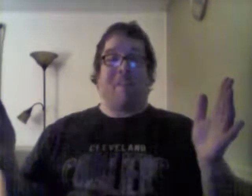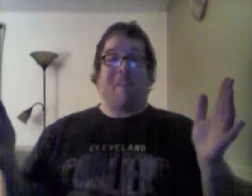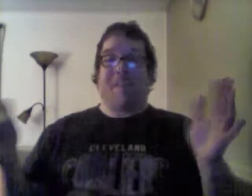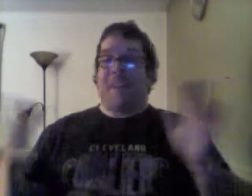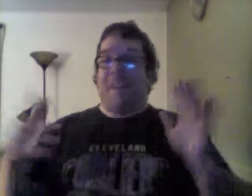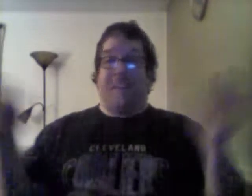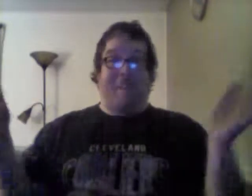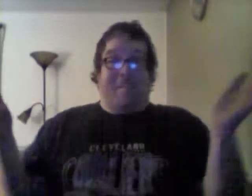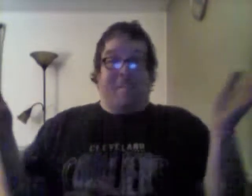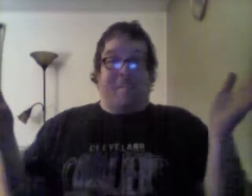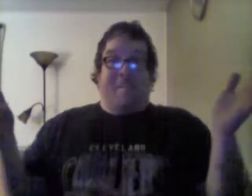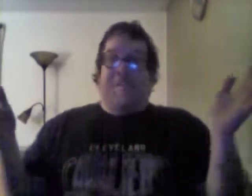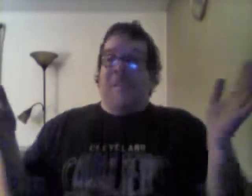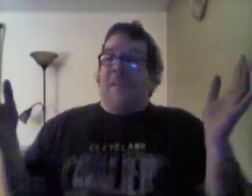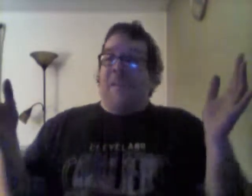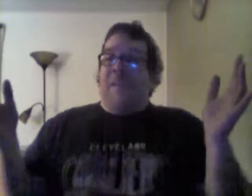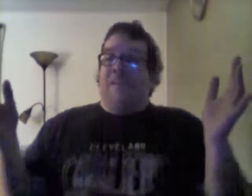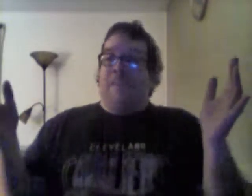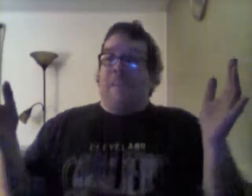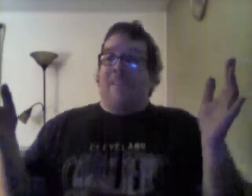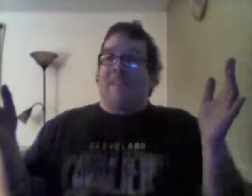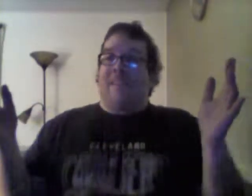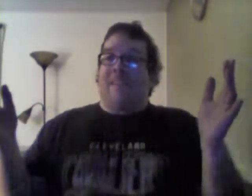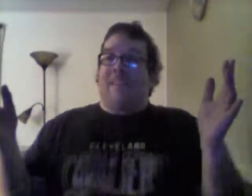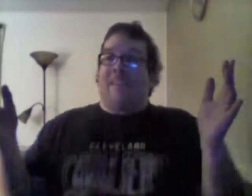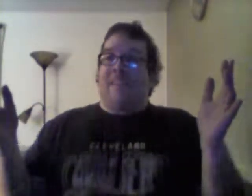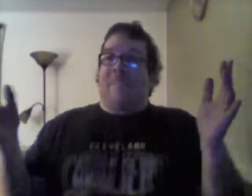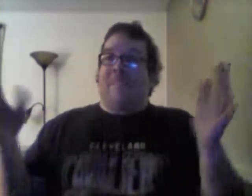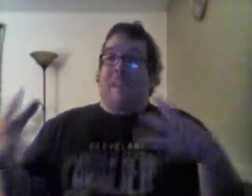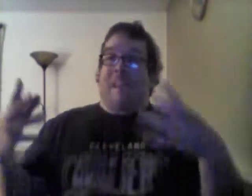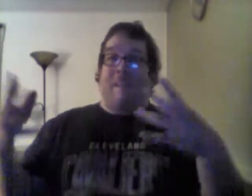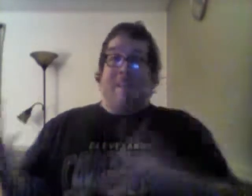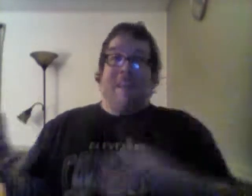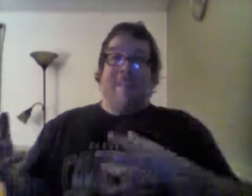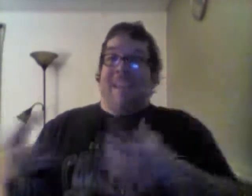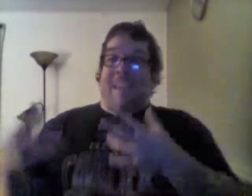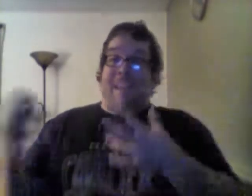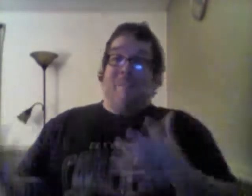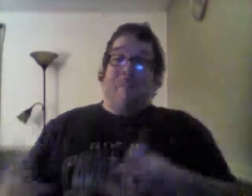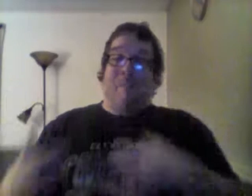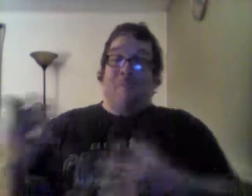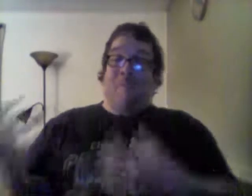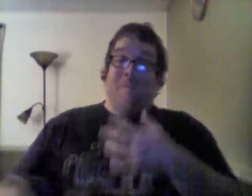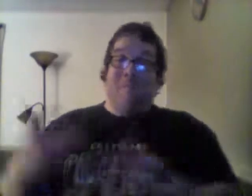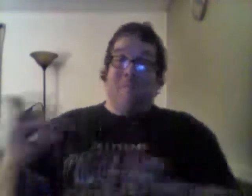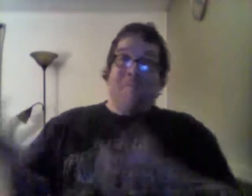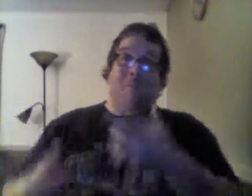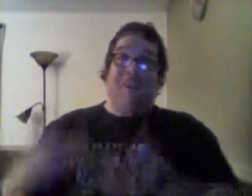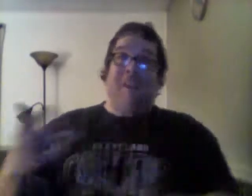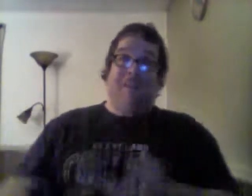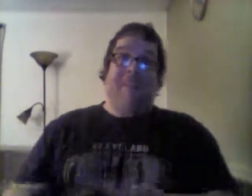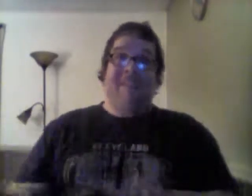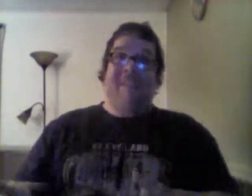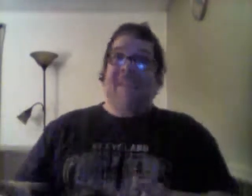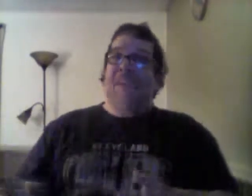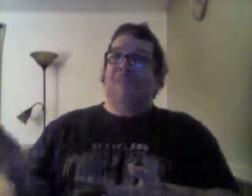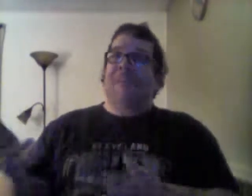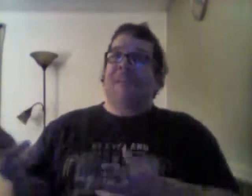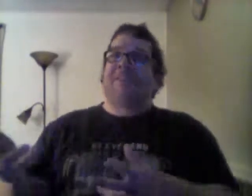segment. And there isn't one. It's basically, because of that, it kind of almost feels a little bit more authentic. Because